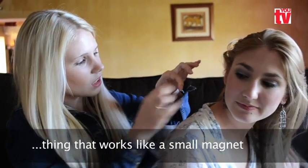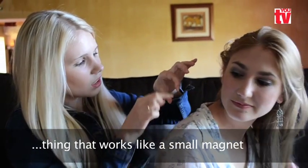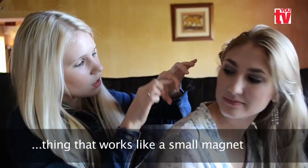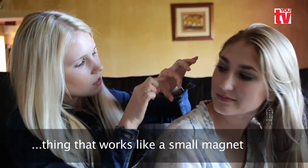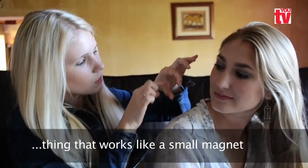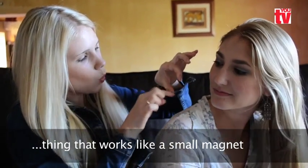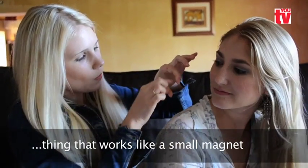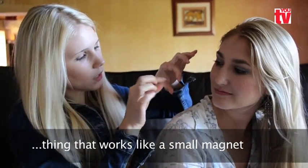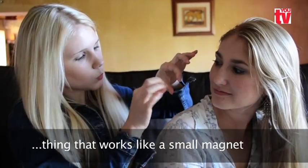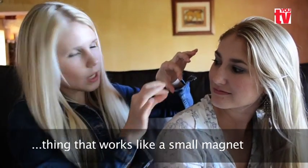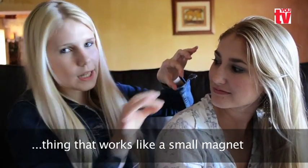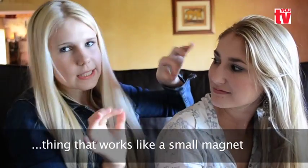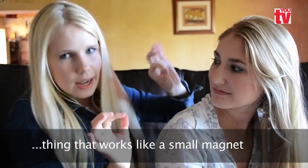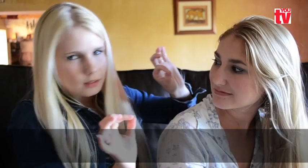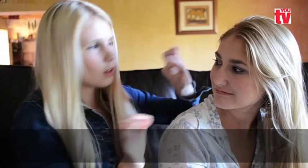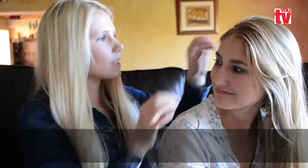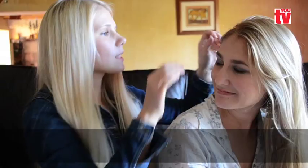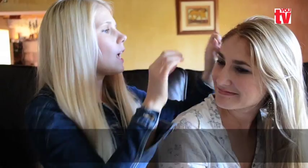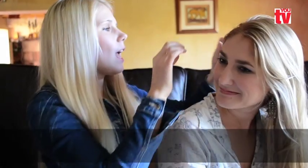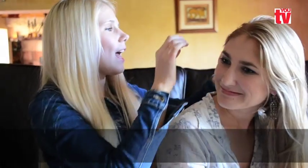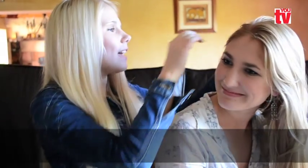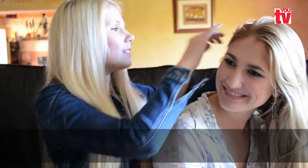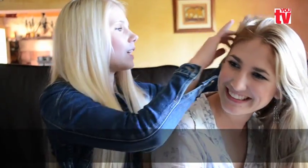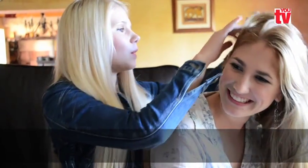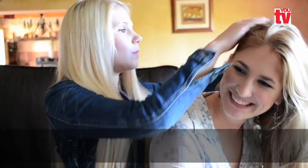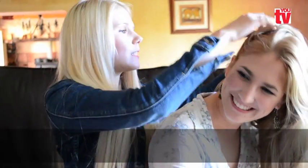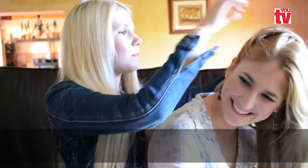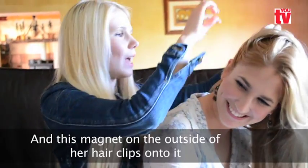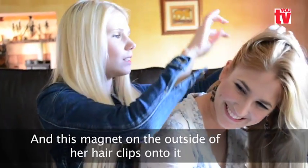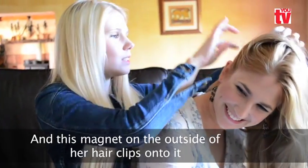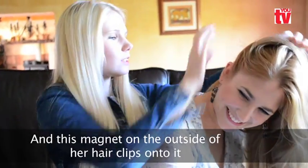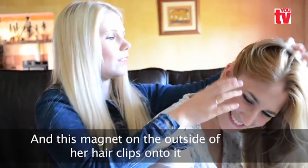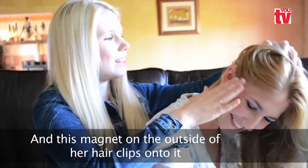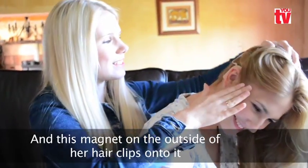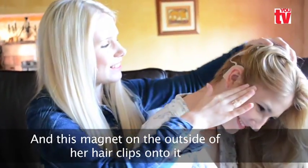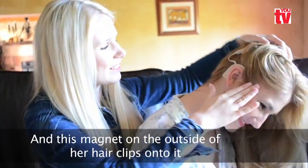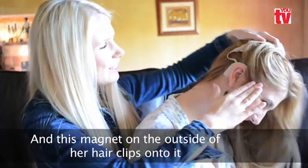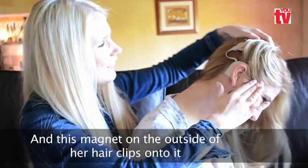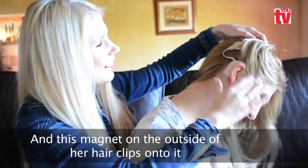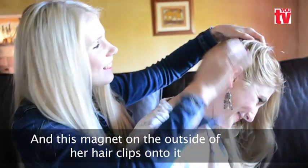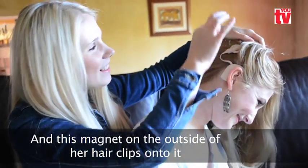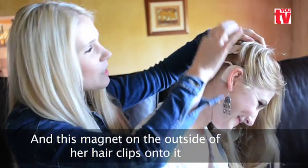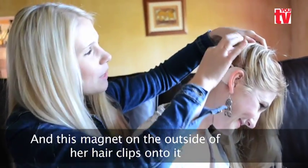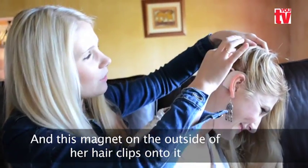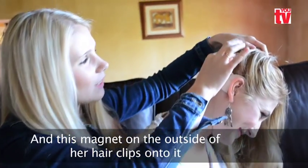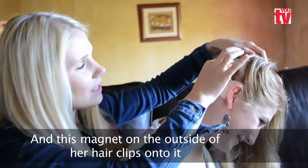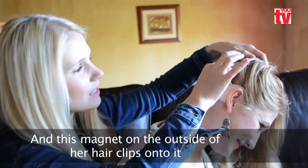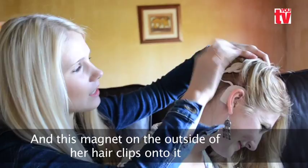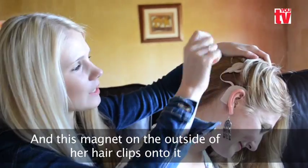a small magnet with like a tail on it. And this magnet on the outside is to me, this magnet on the outside is